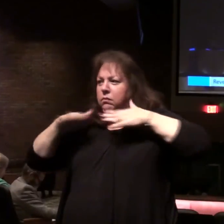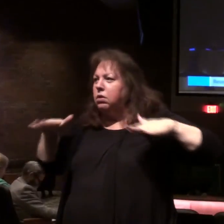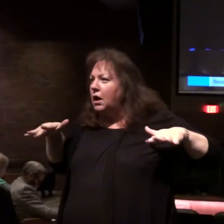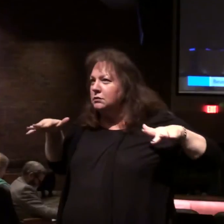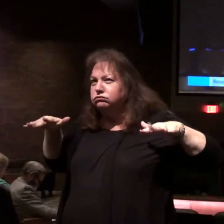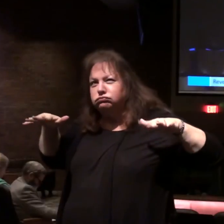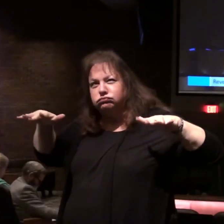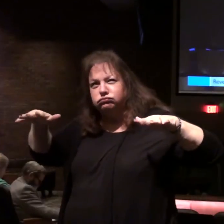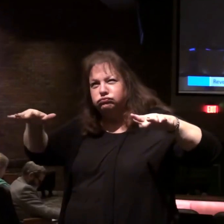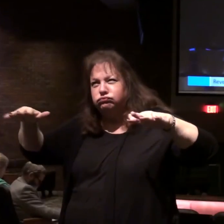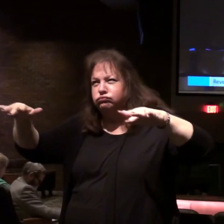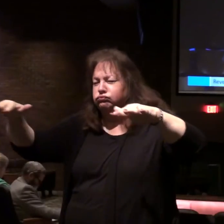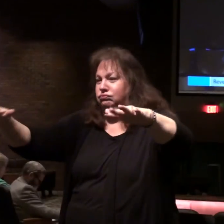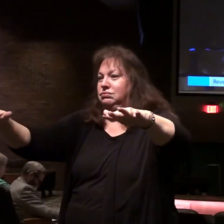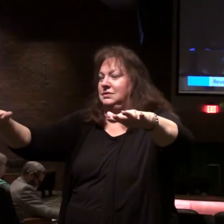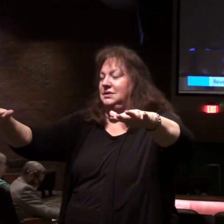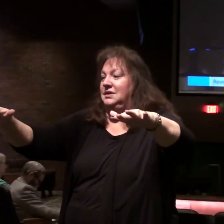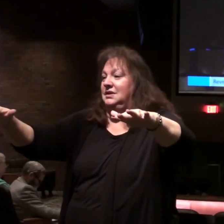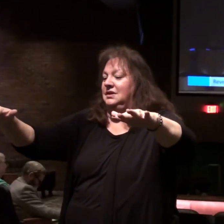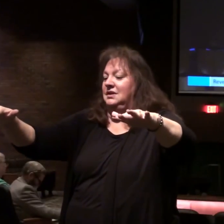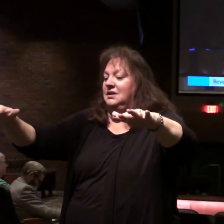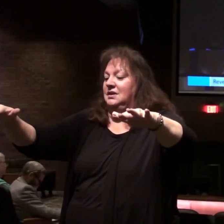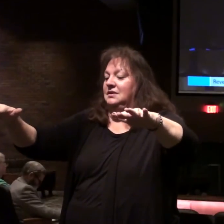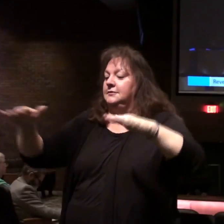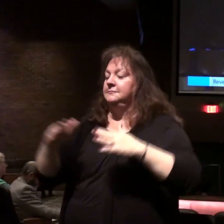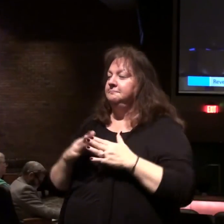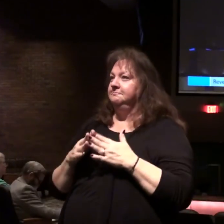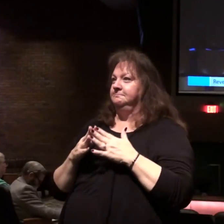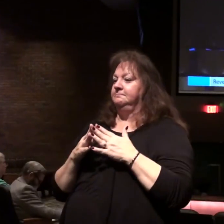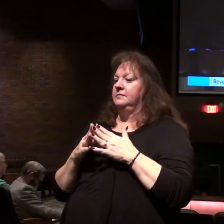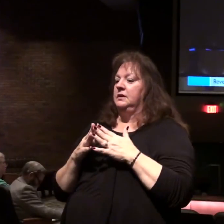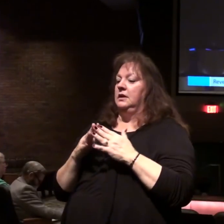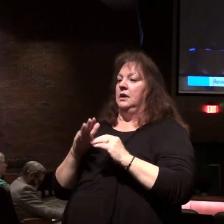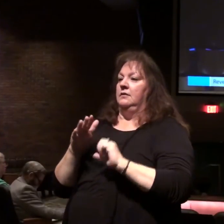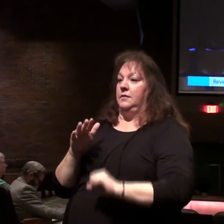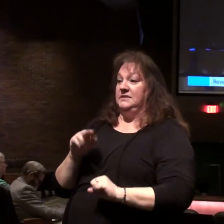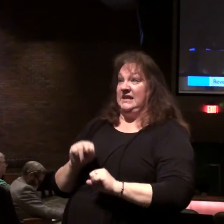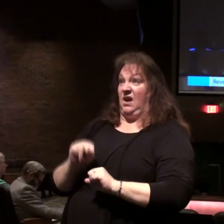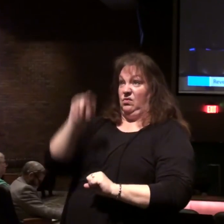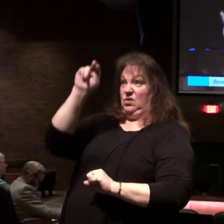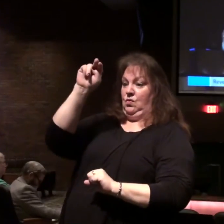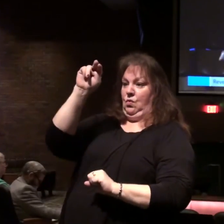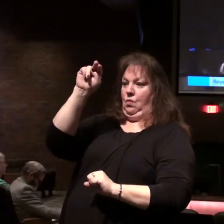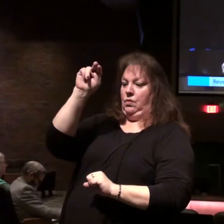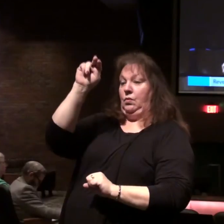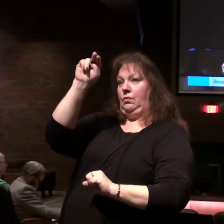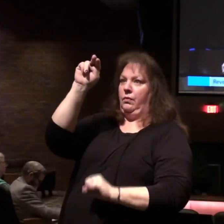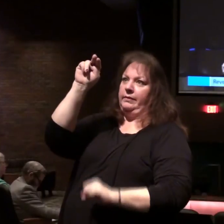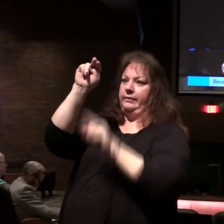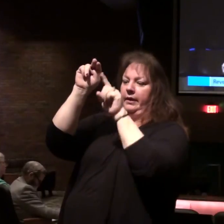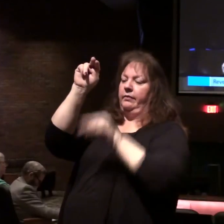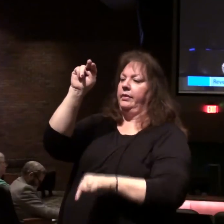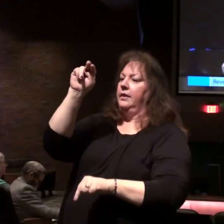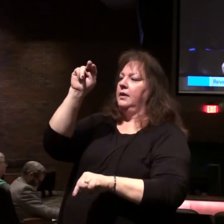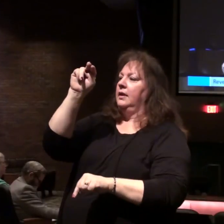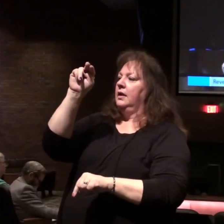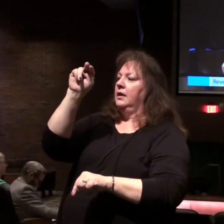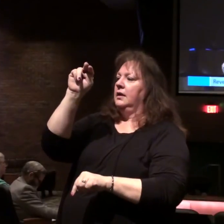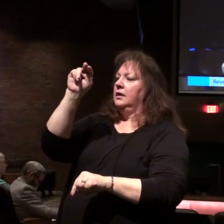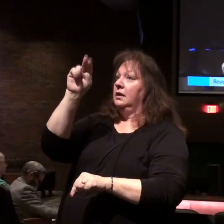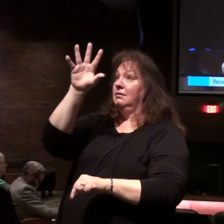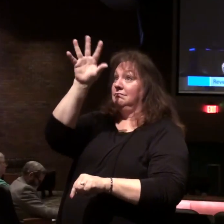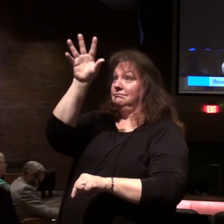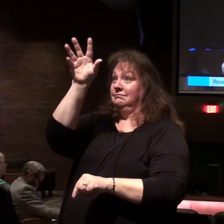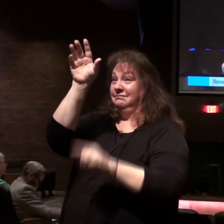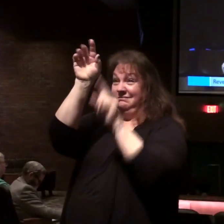basically going from south to north, north to south, covering the whole land that